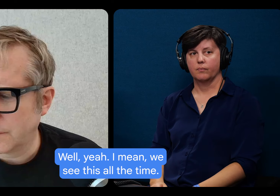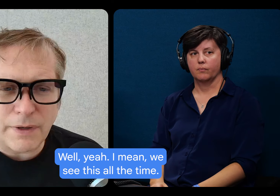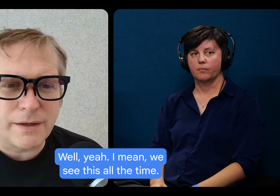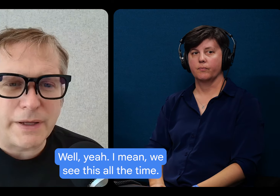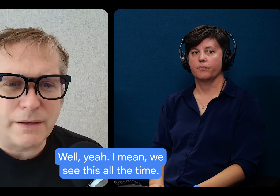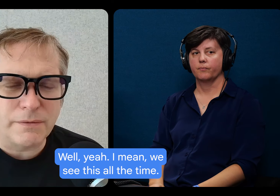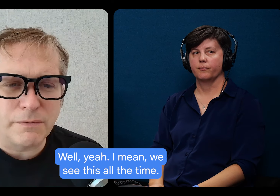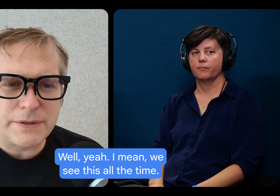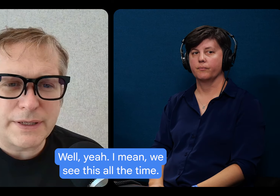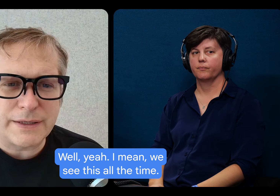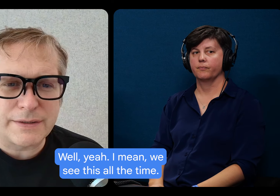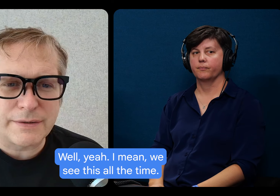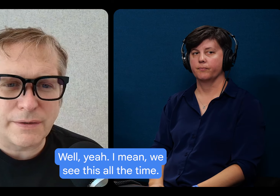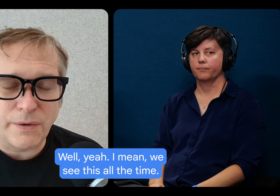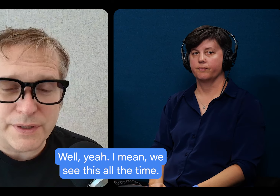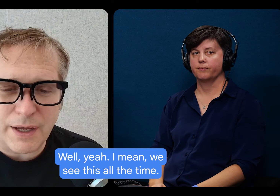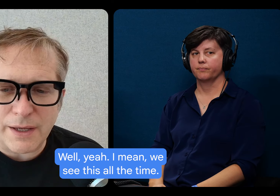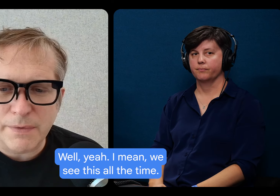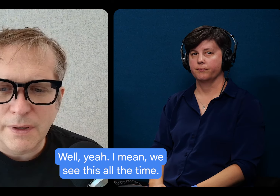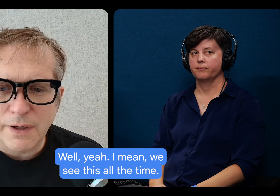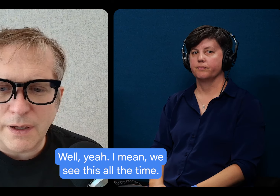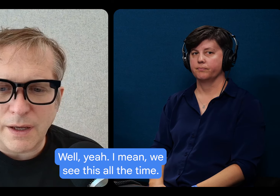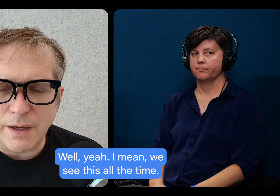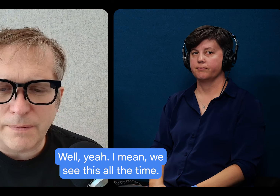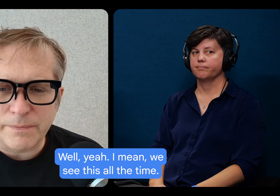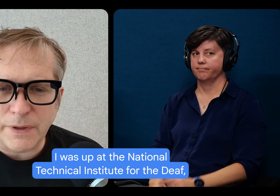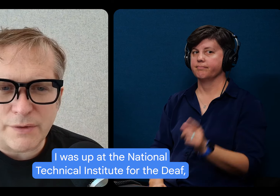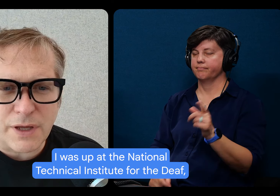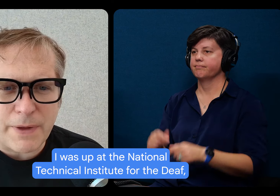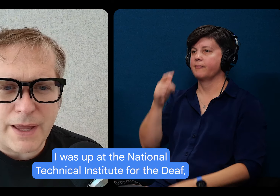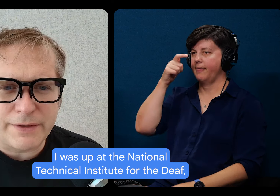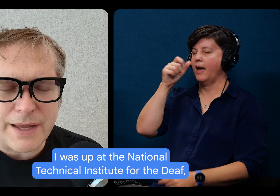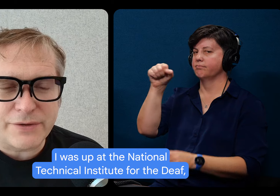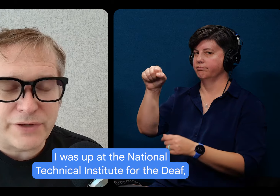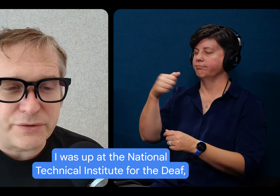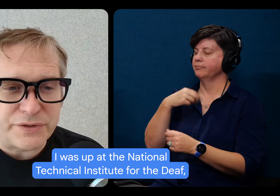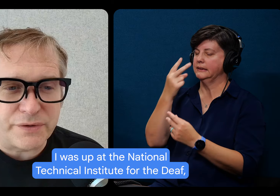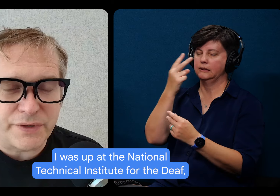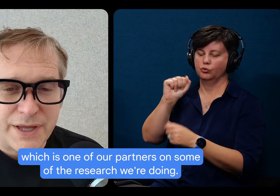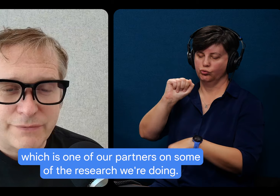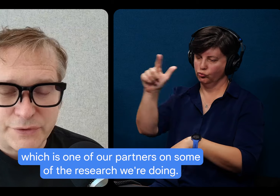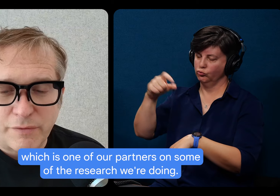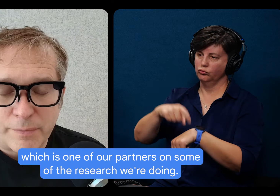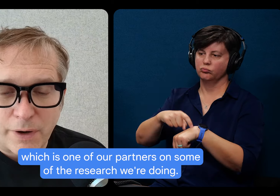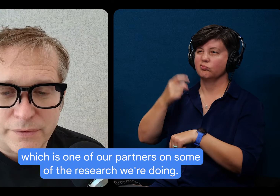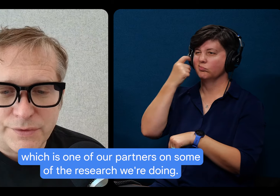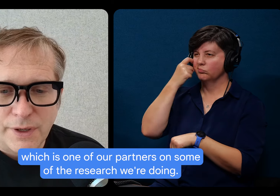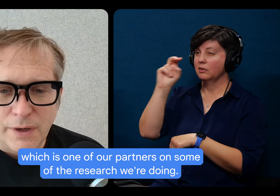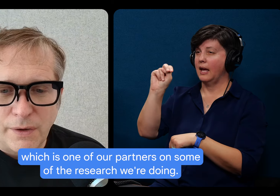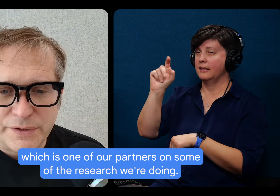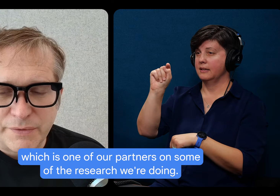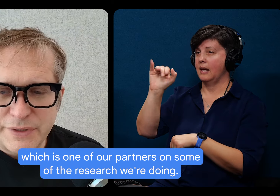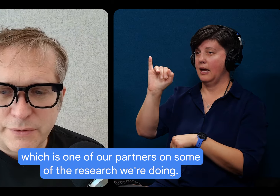Well, yeah, I mean, we see this all the time. I was up at the National Technical Institute for the Deaf, which is one of our partners